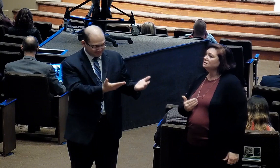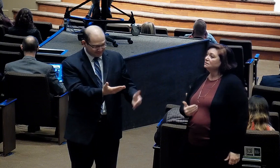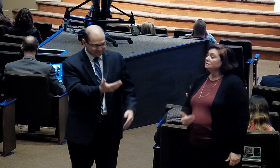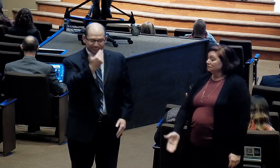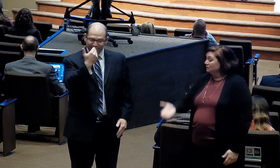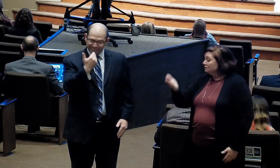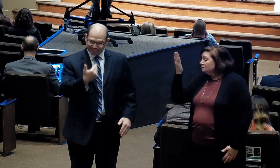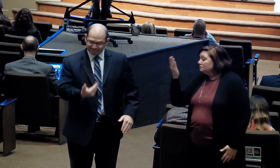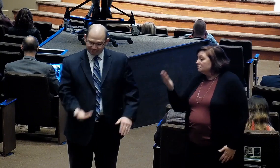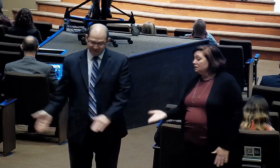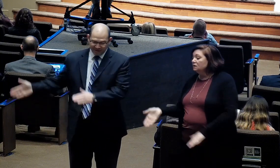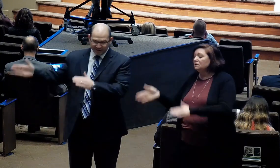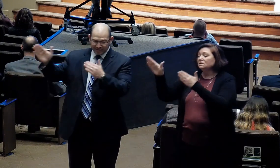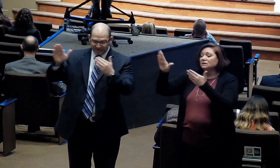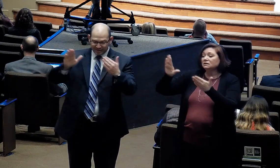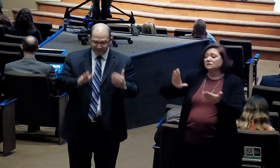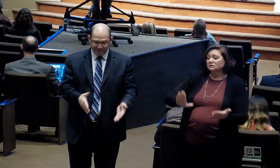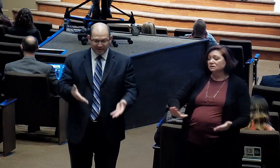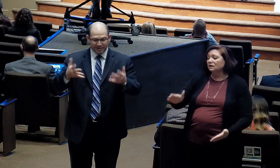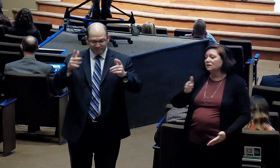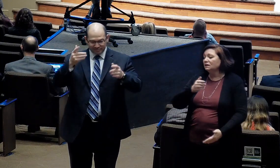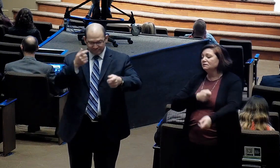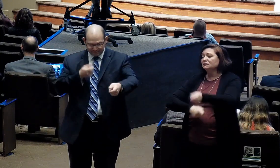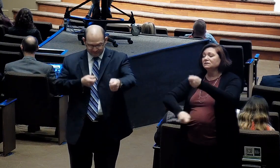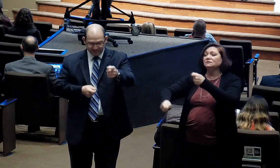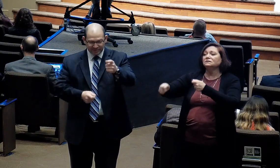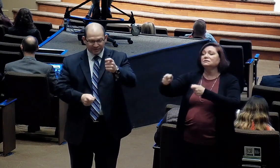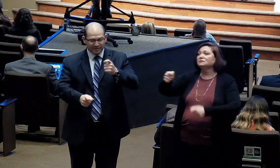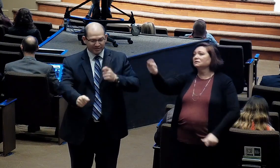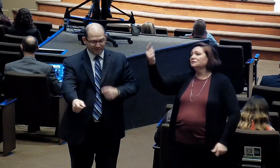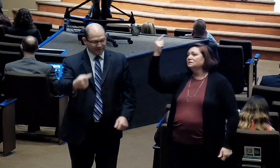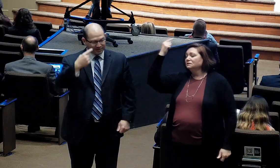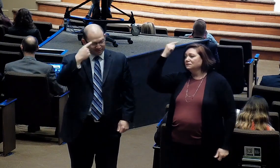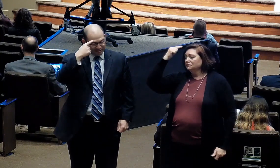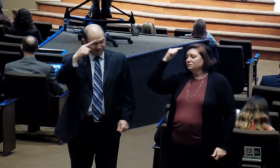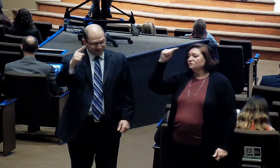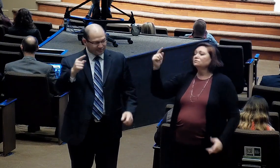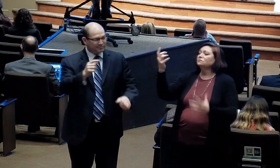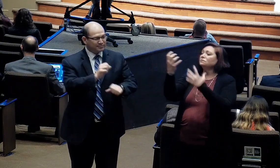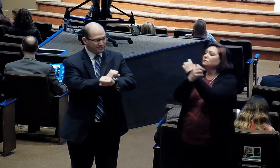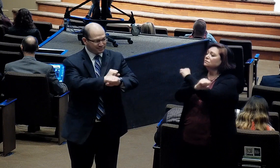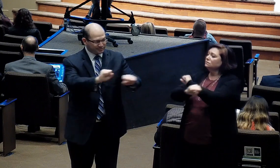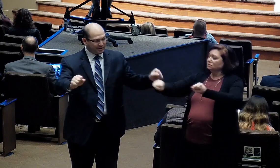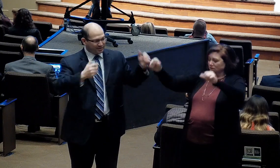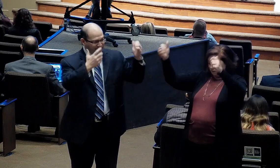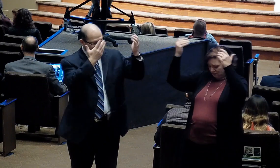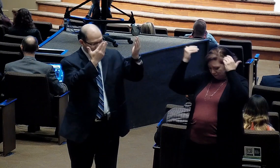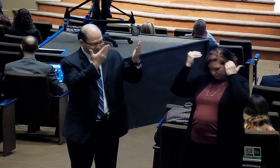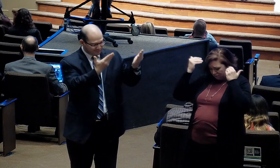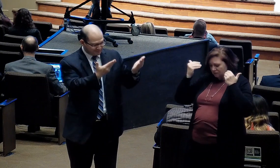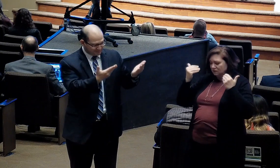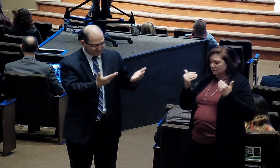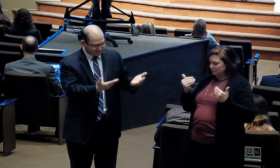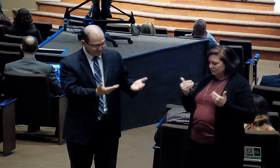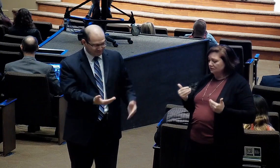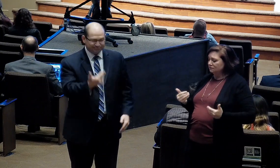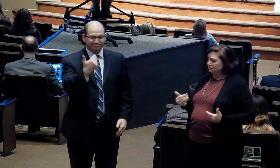I gave my life to save you. Love,